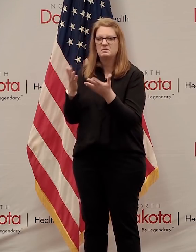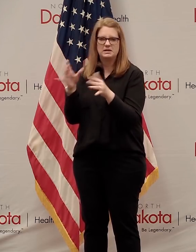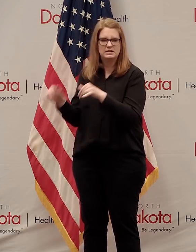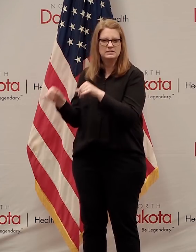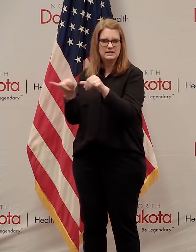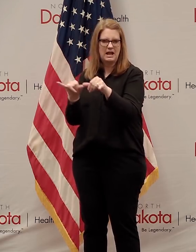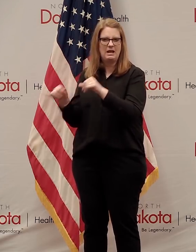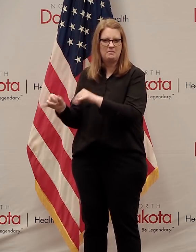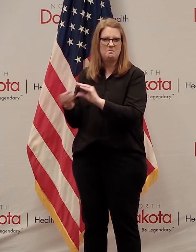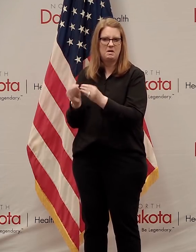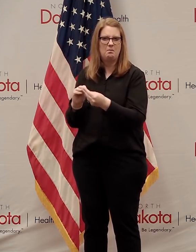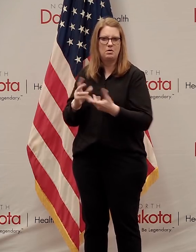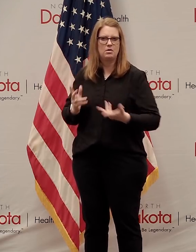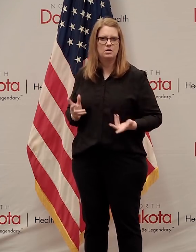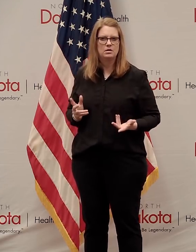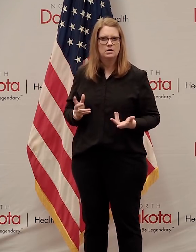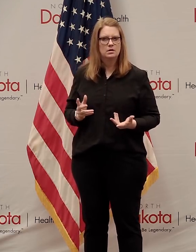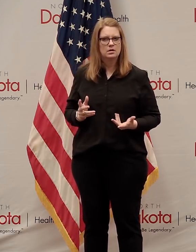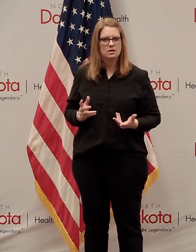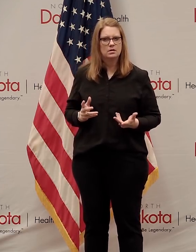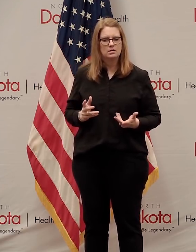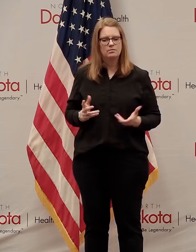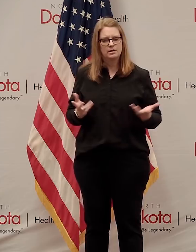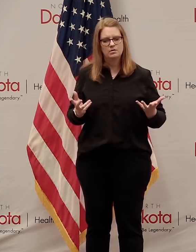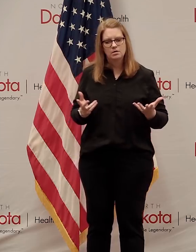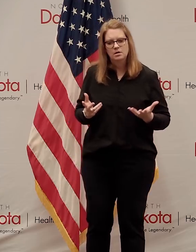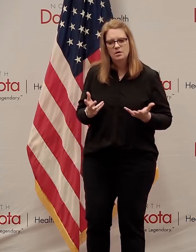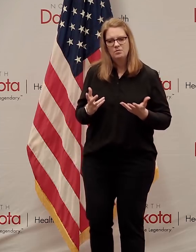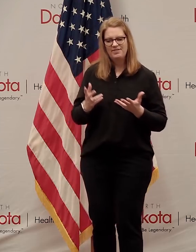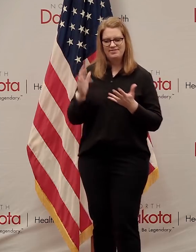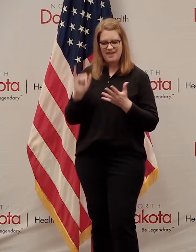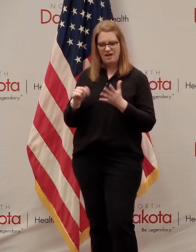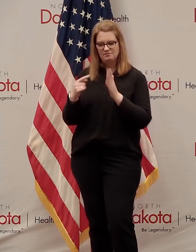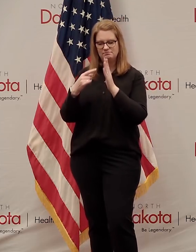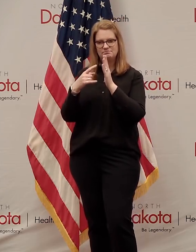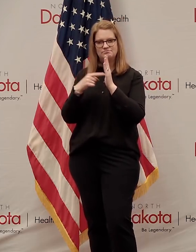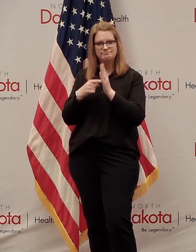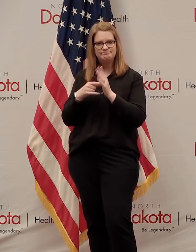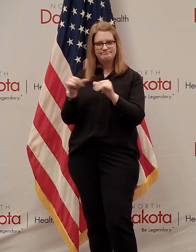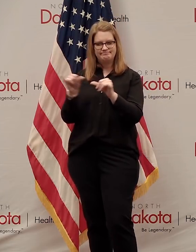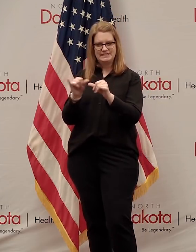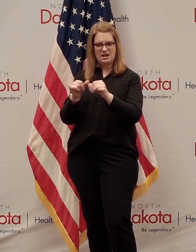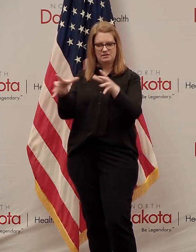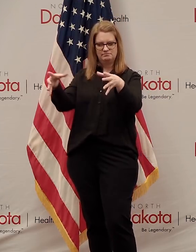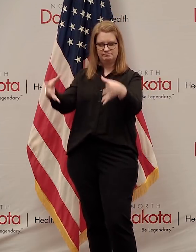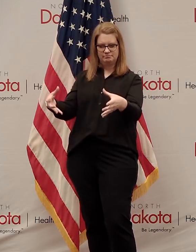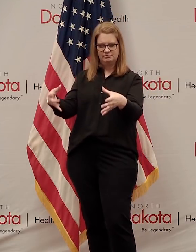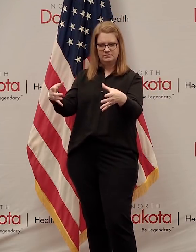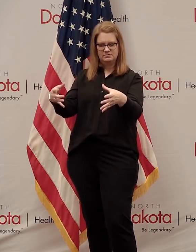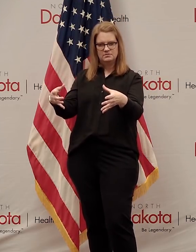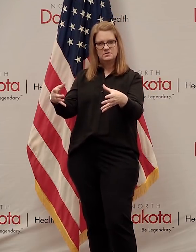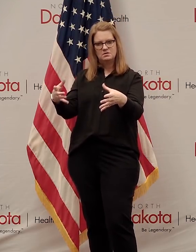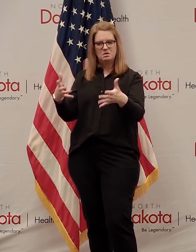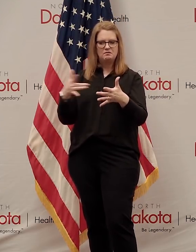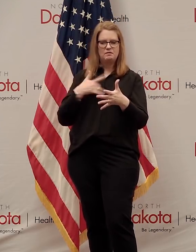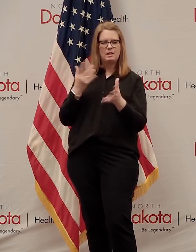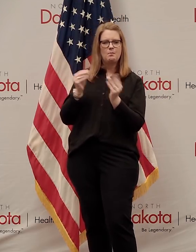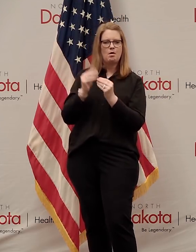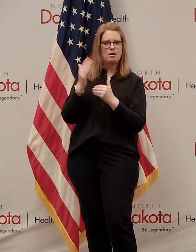volume that we're feeling confident that we know about how much COVID is out there.